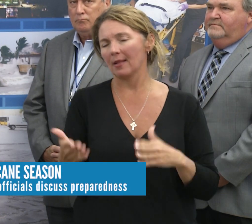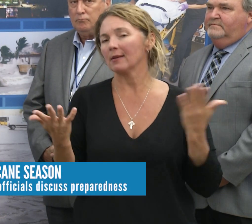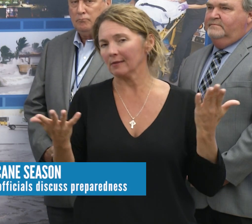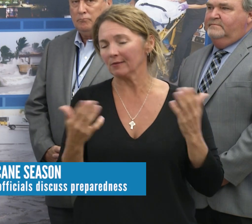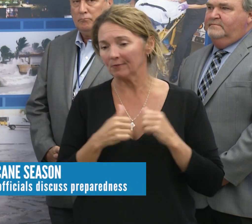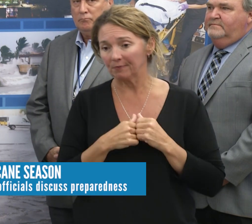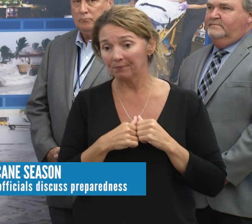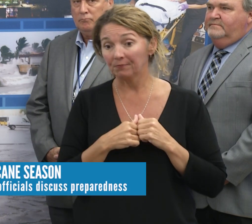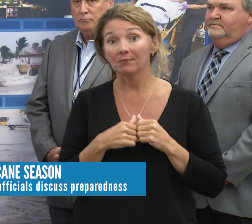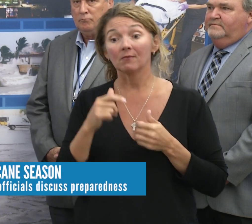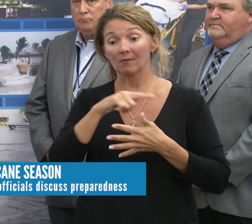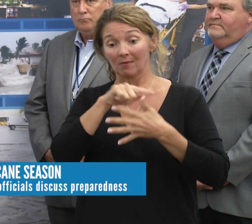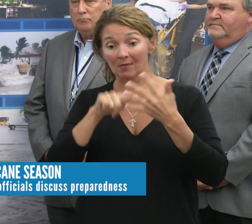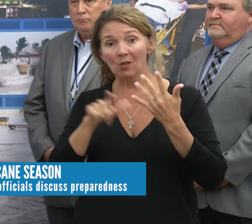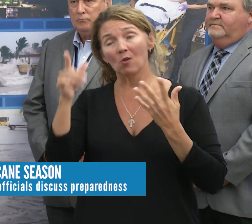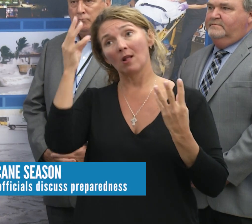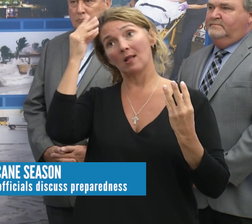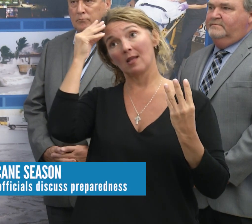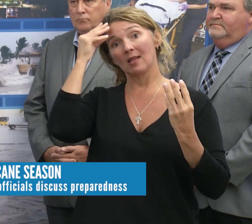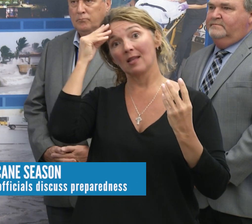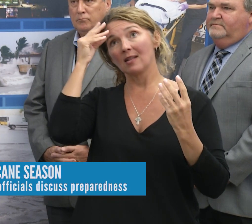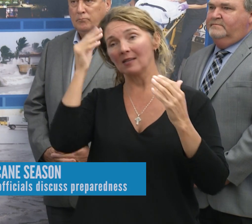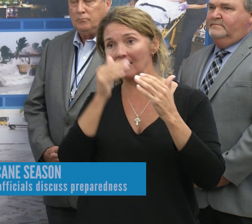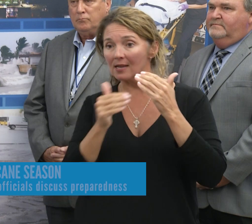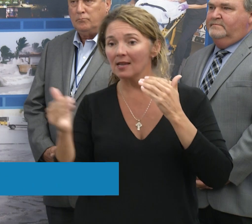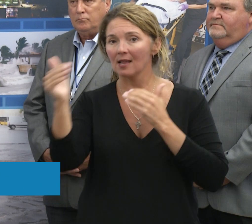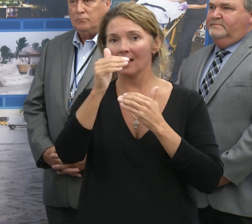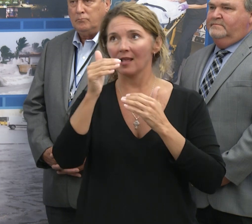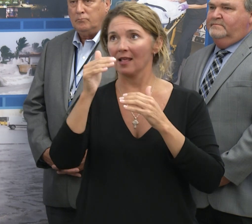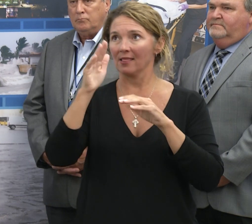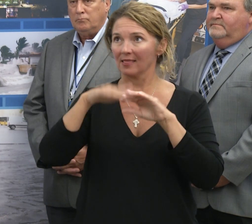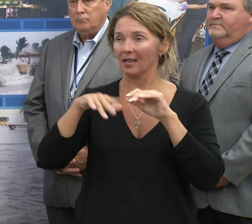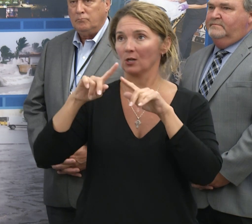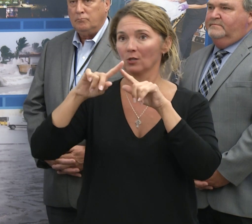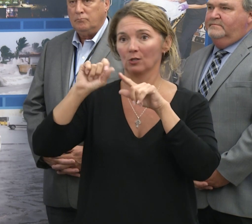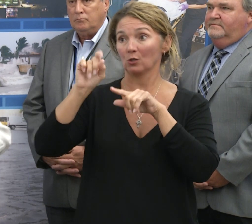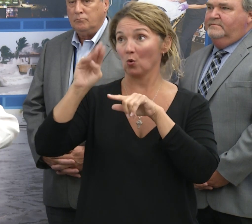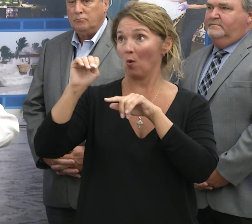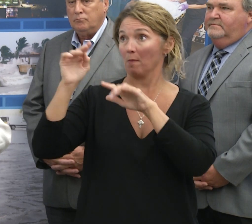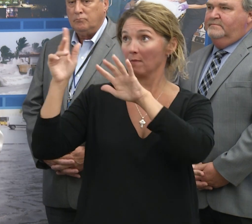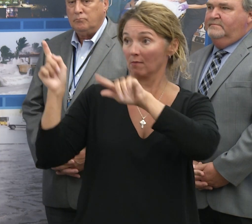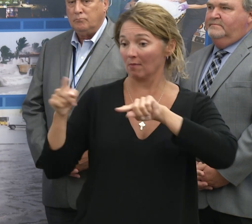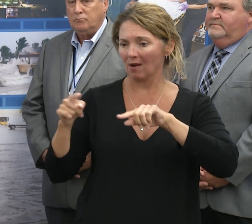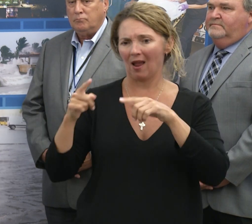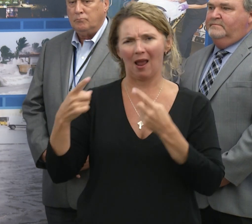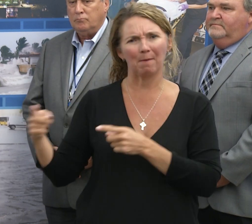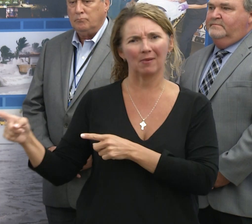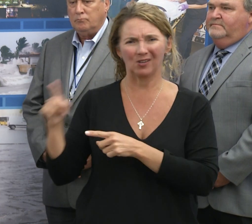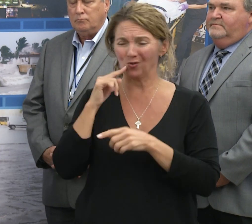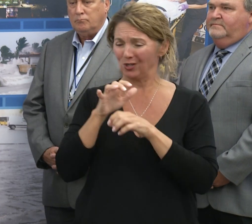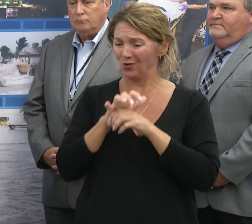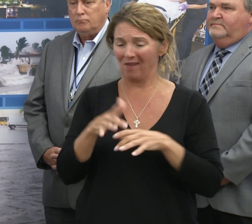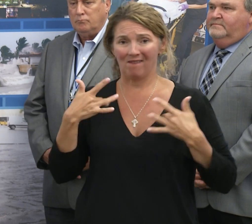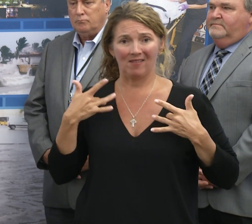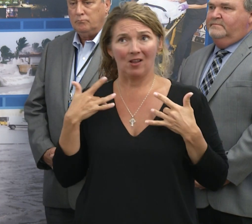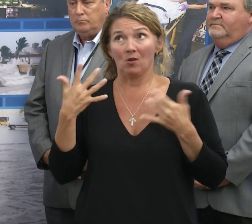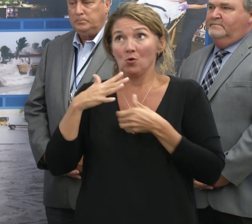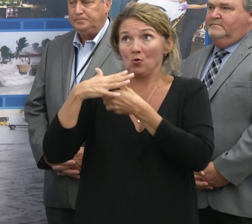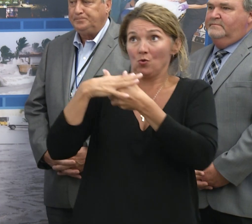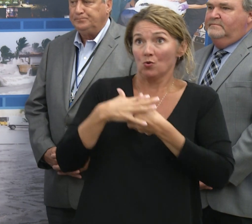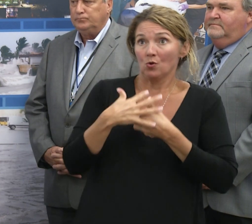things, uh, that you can consider, uh, in advance of a moving storm certainly will help you. It's already stressful enough.